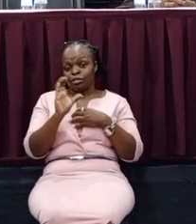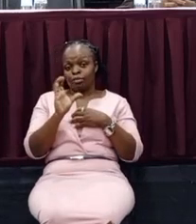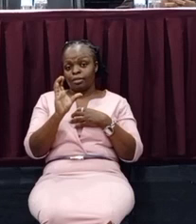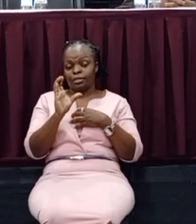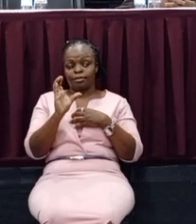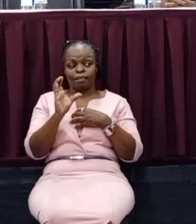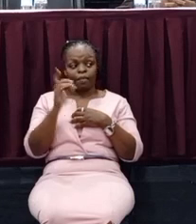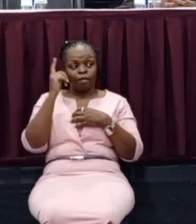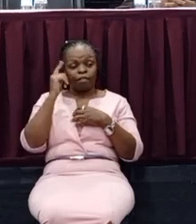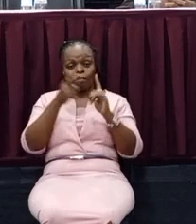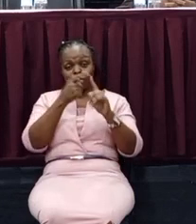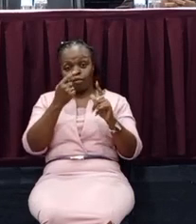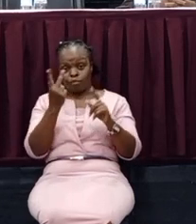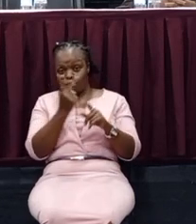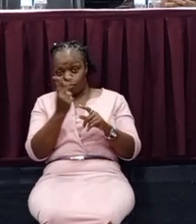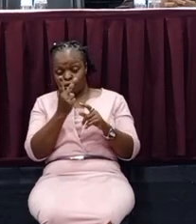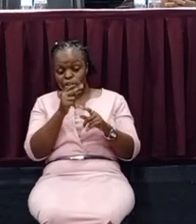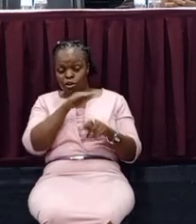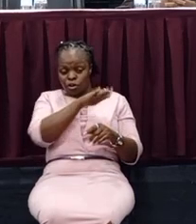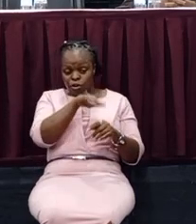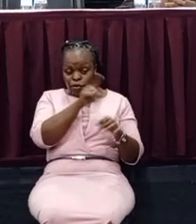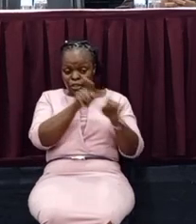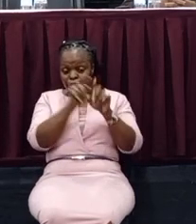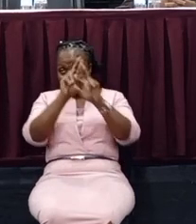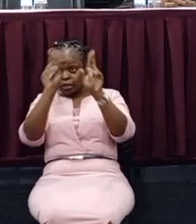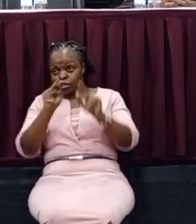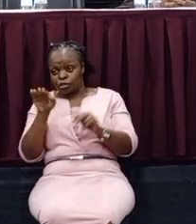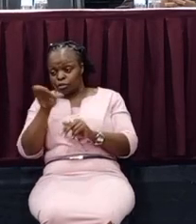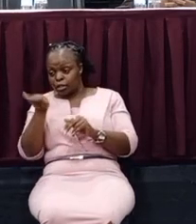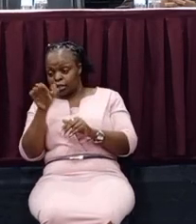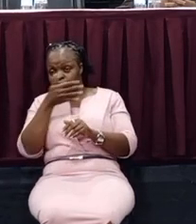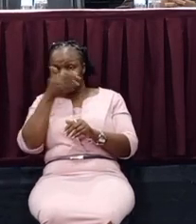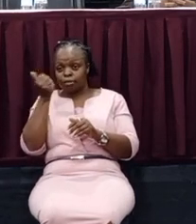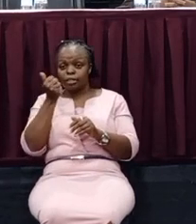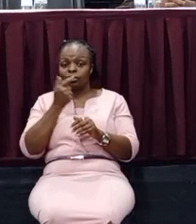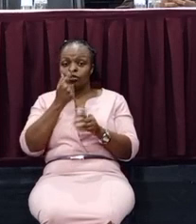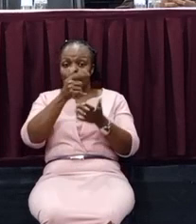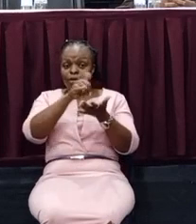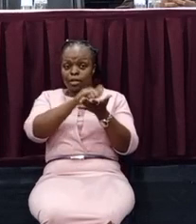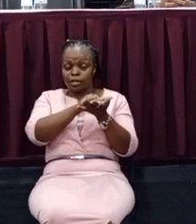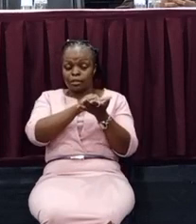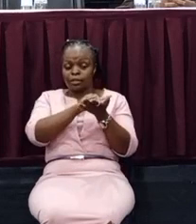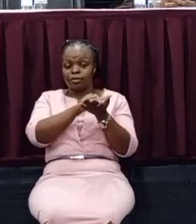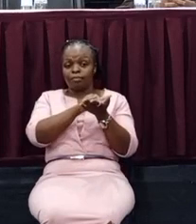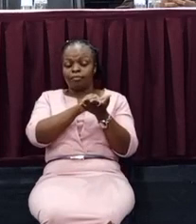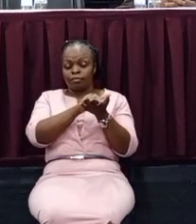both local and international arena the best. So that ultimately we can achieve